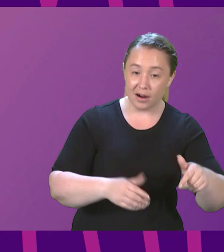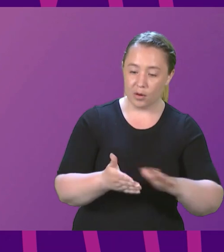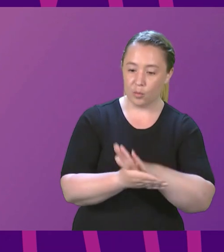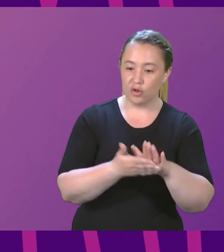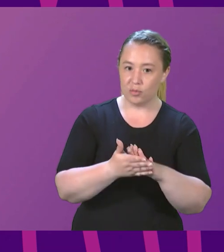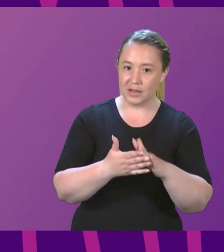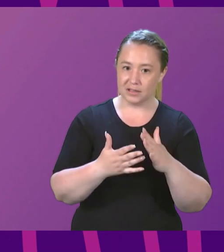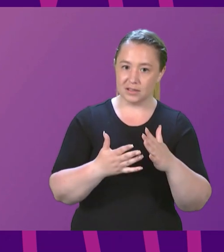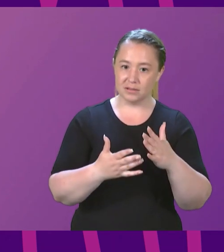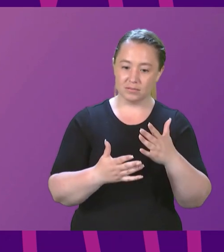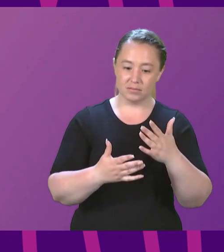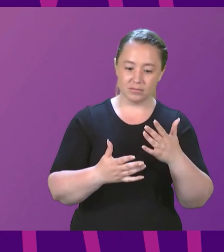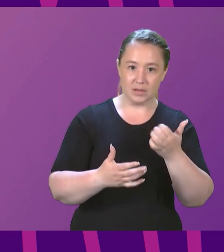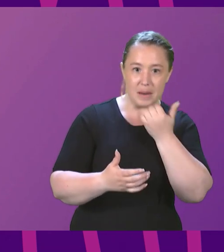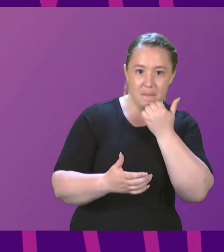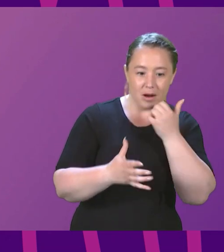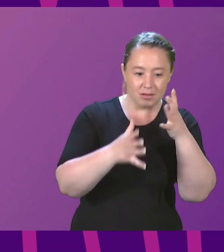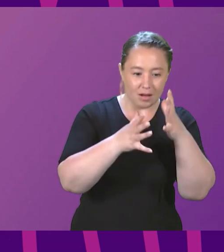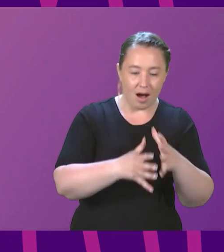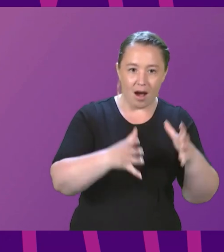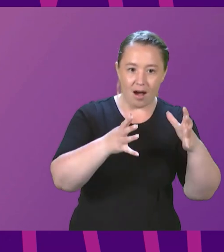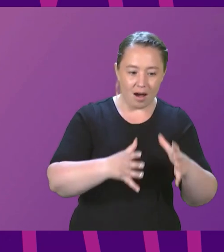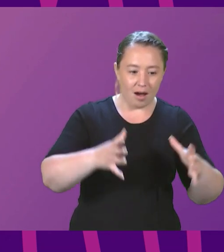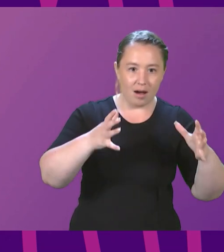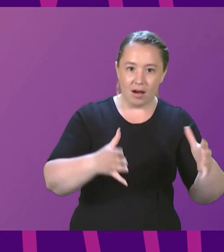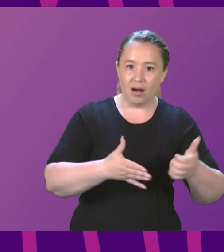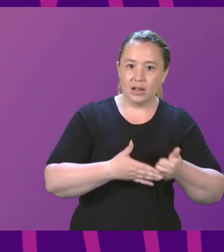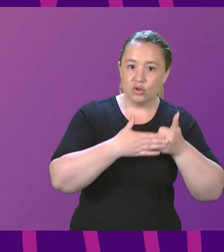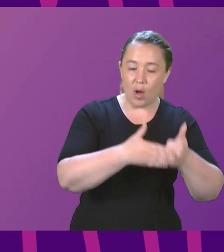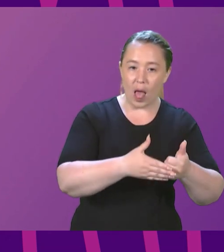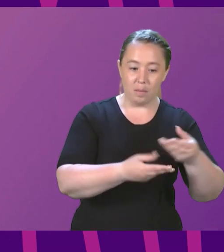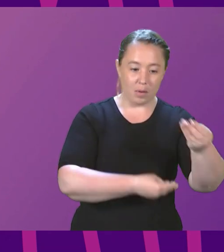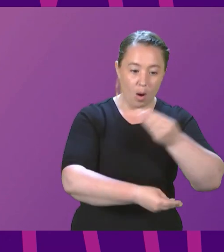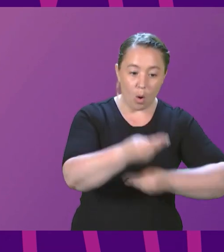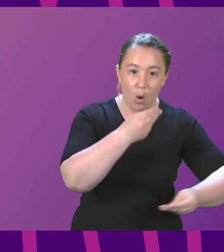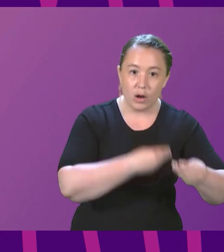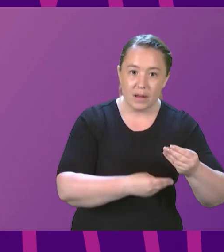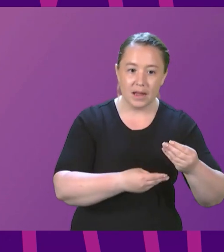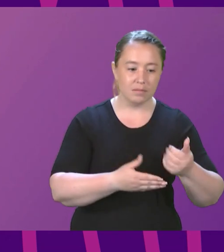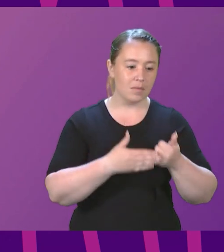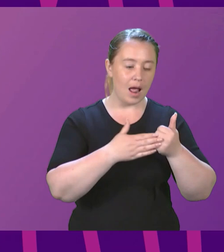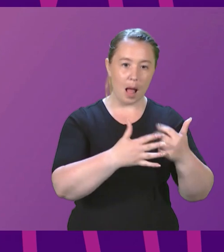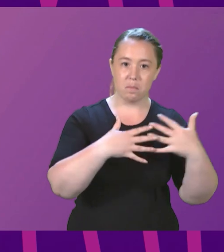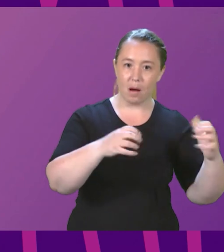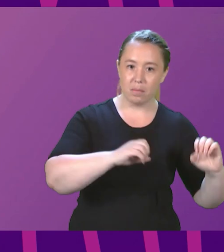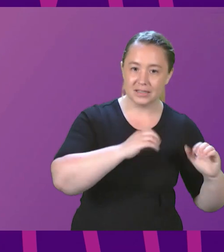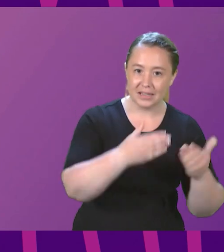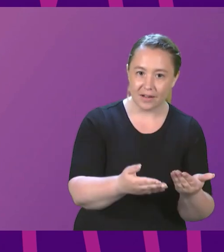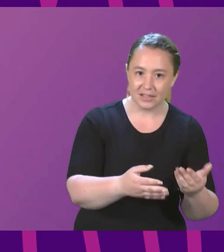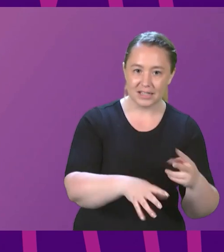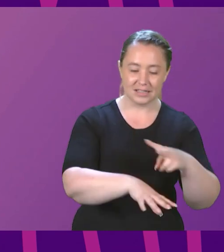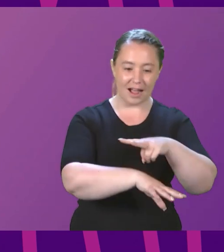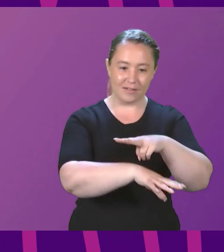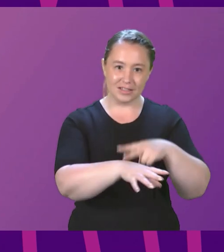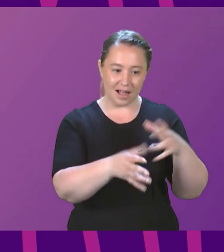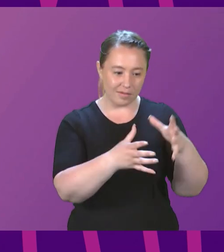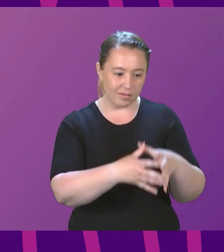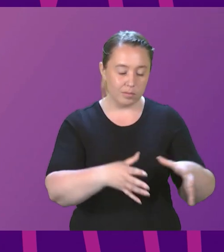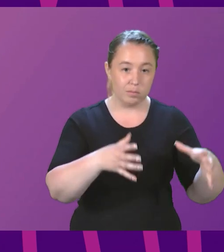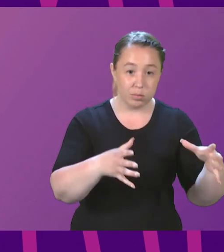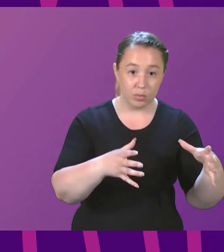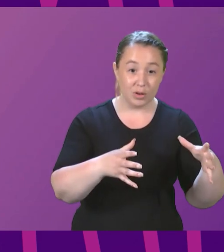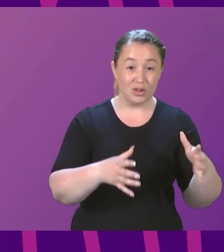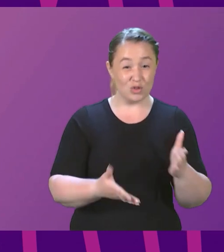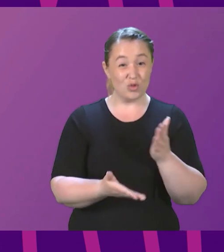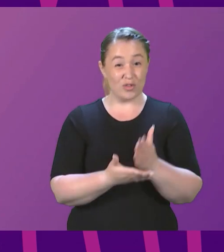because that is in the interest of our economy and our public services and society more generally. And the only way to do that is becoming independent with the